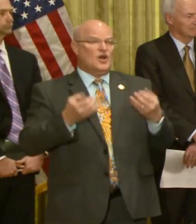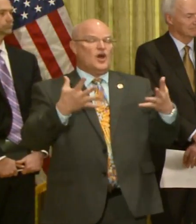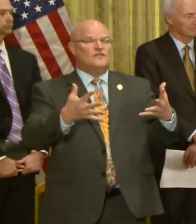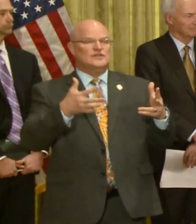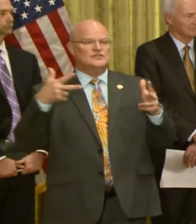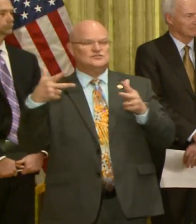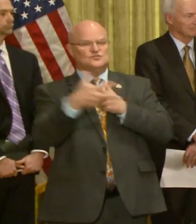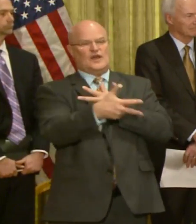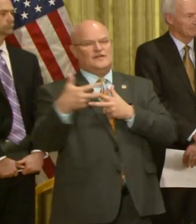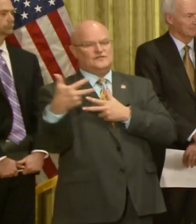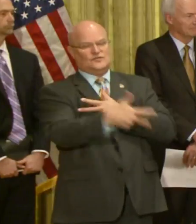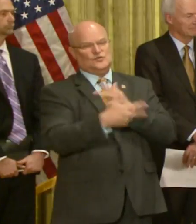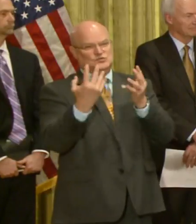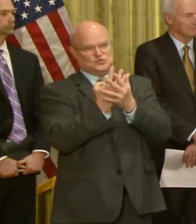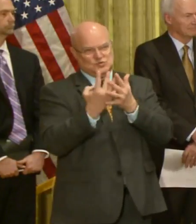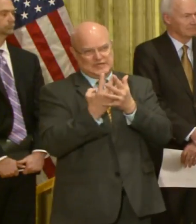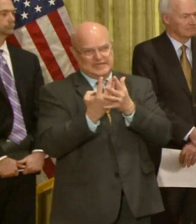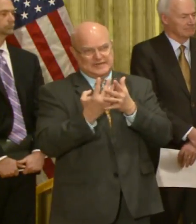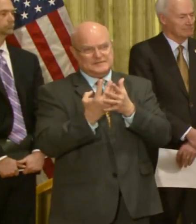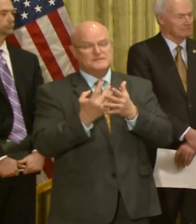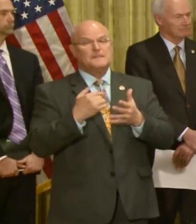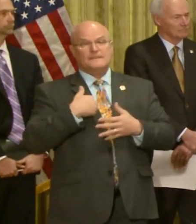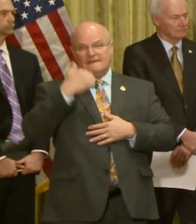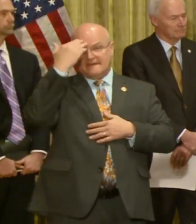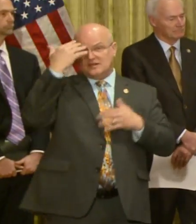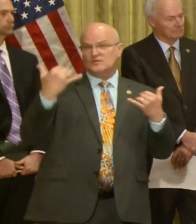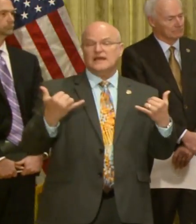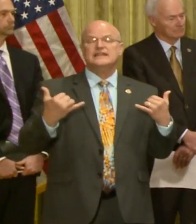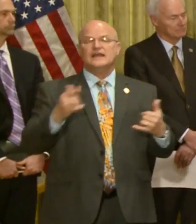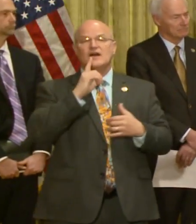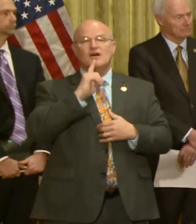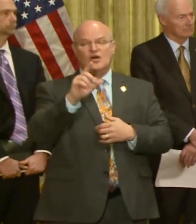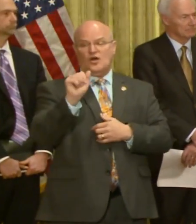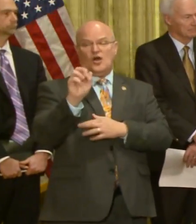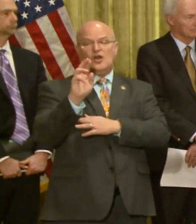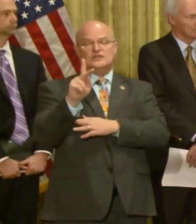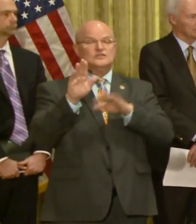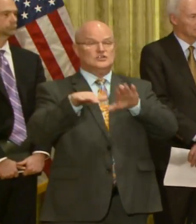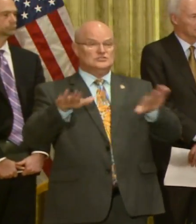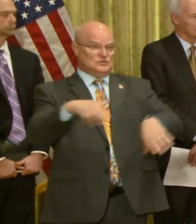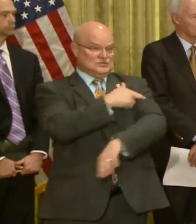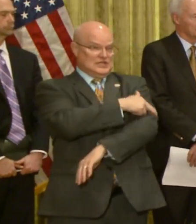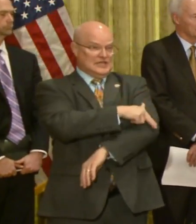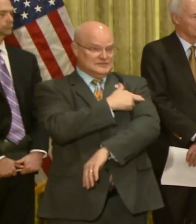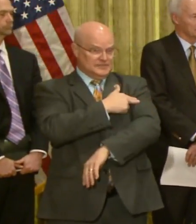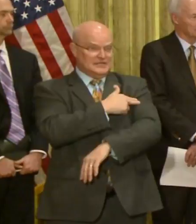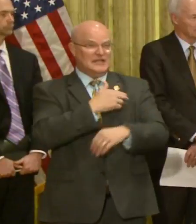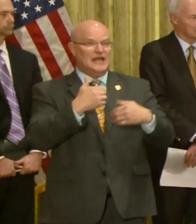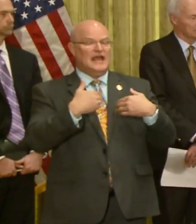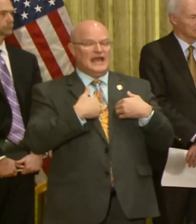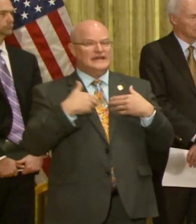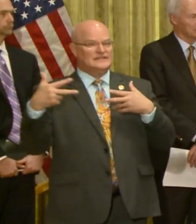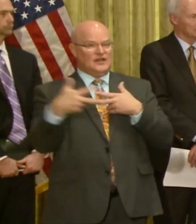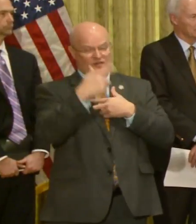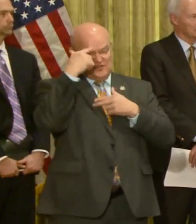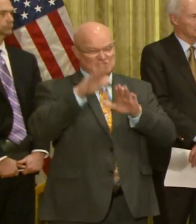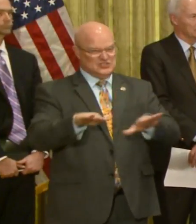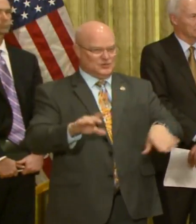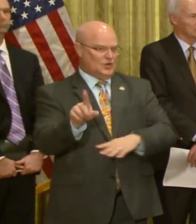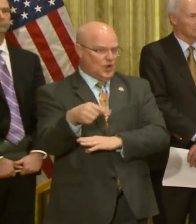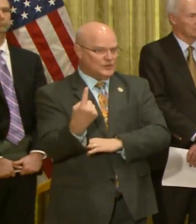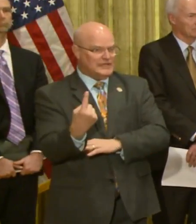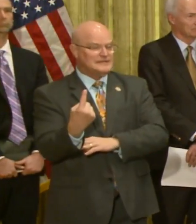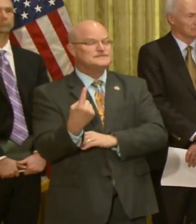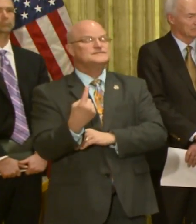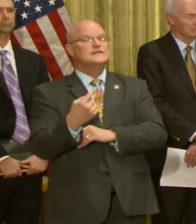drive-through screening. The ones that I know of right now are Arkansas Children's Hospital. That's obviously for children only.